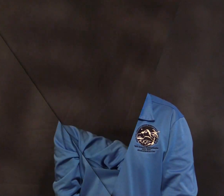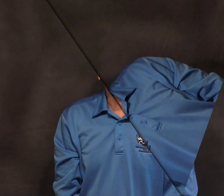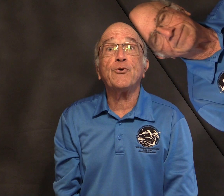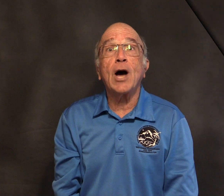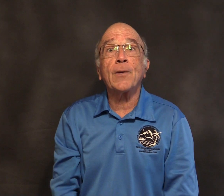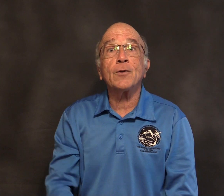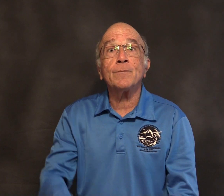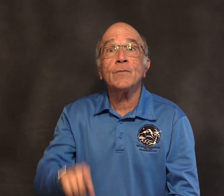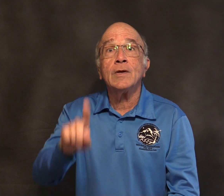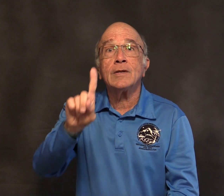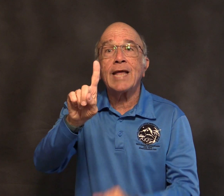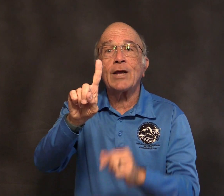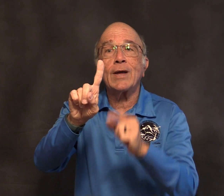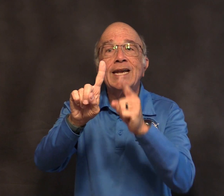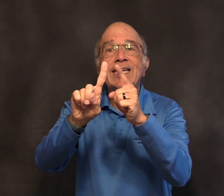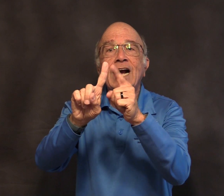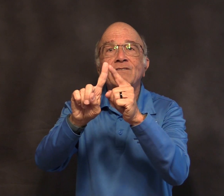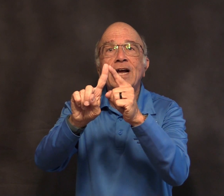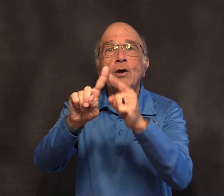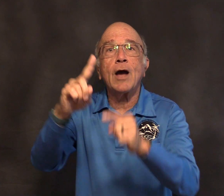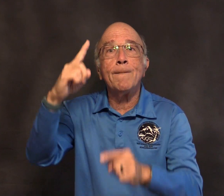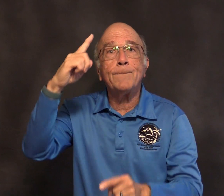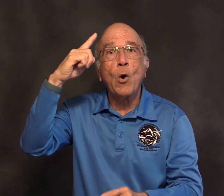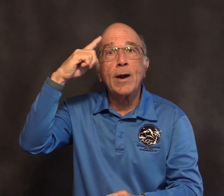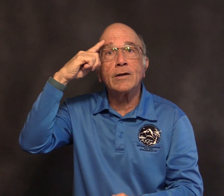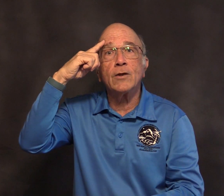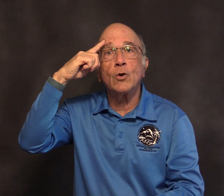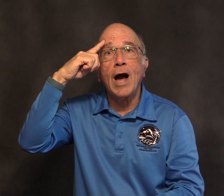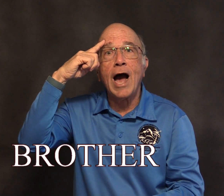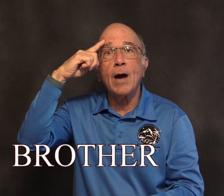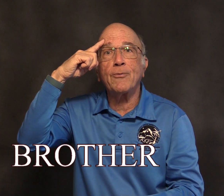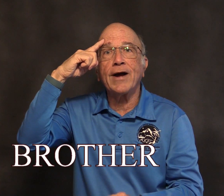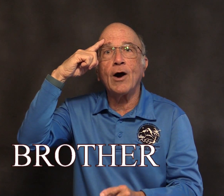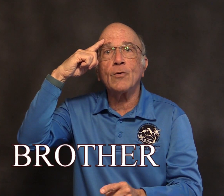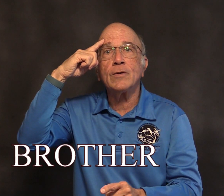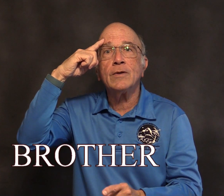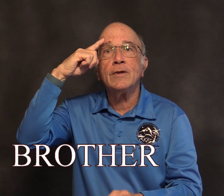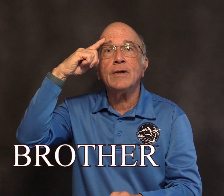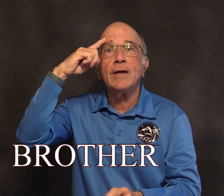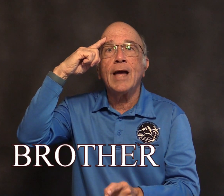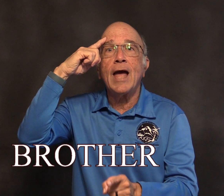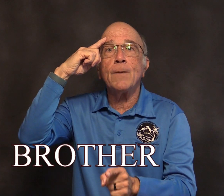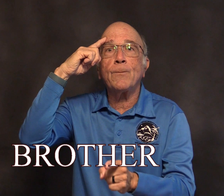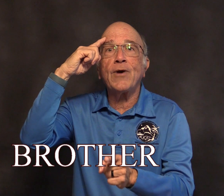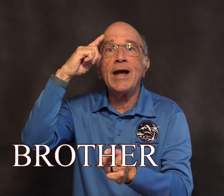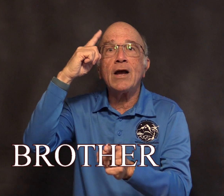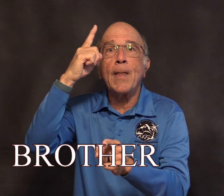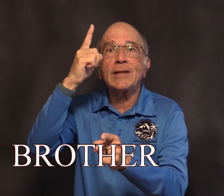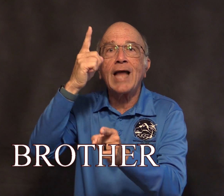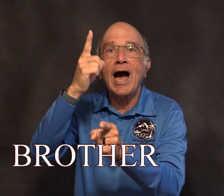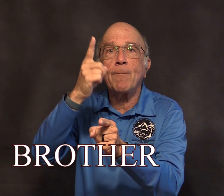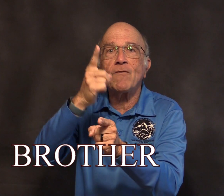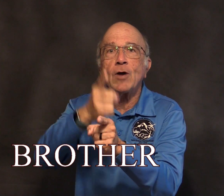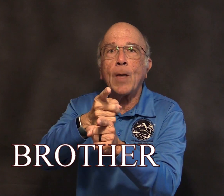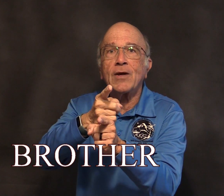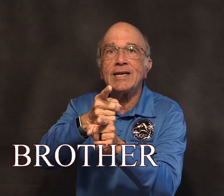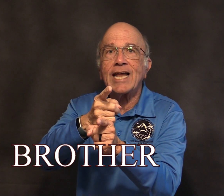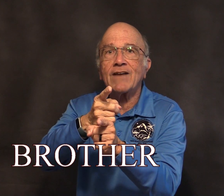Brother, take your index finger and point to your eyebrow and bend at the top of your upper index